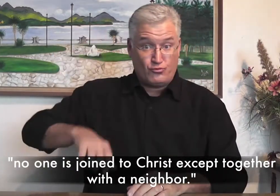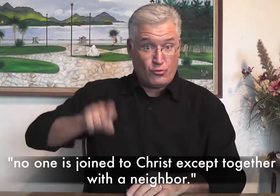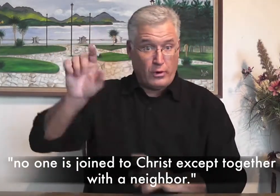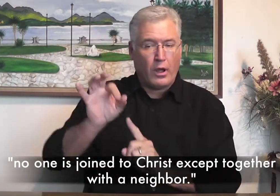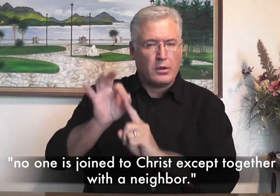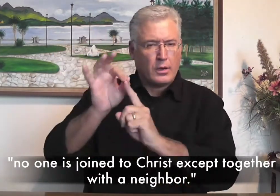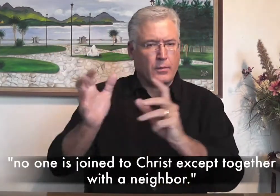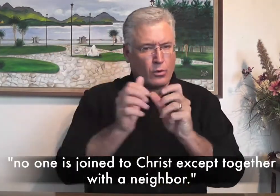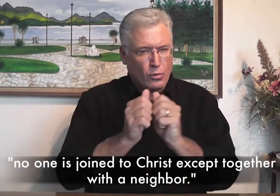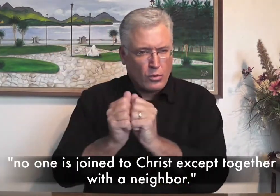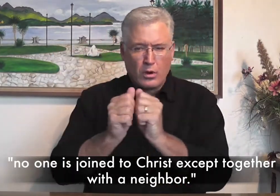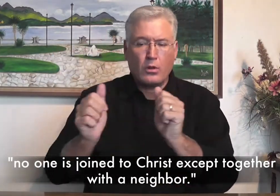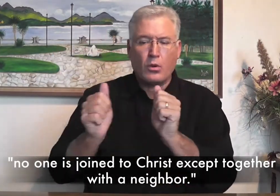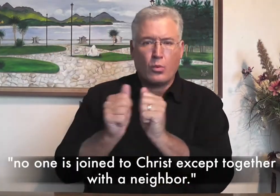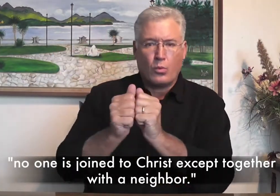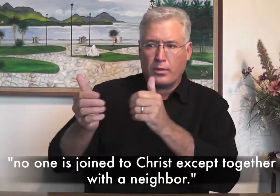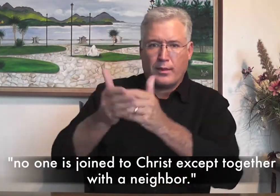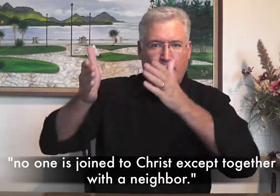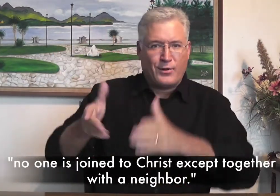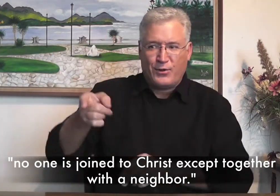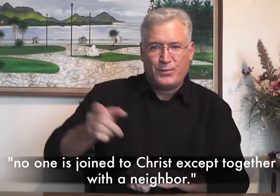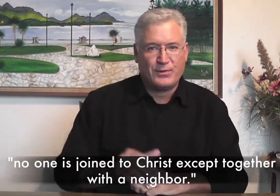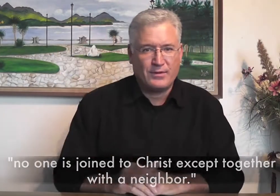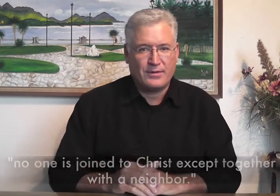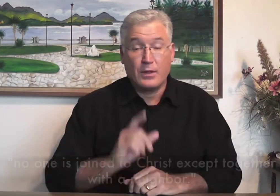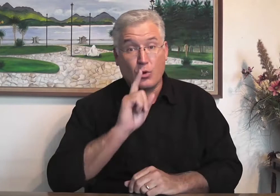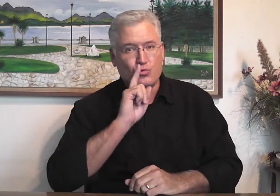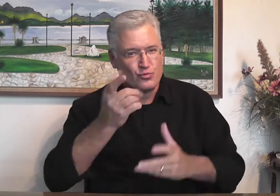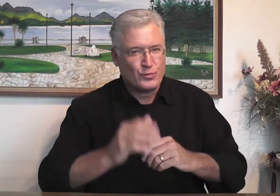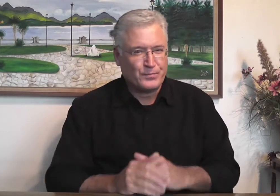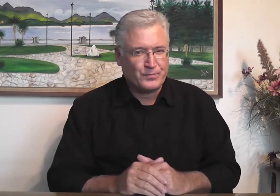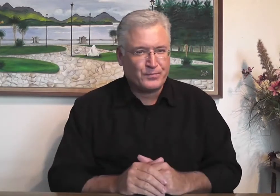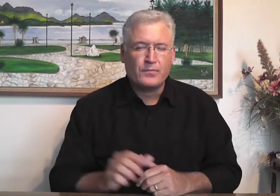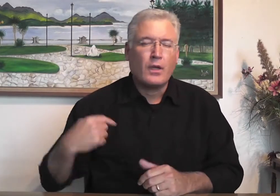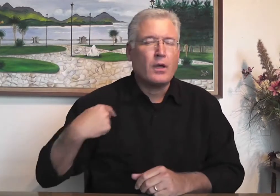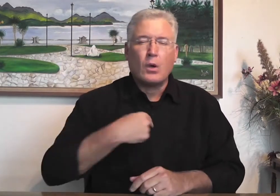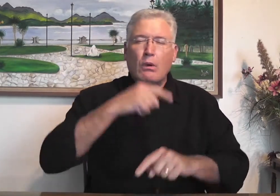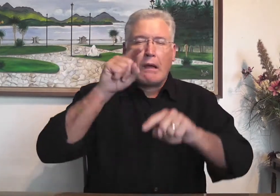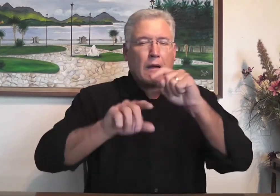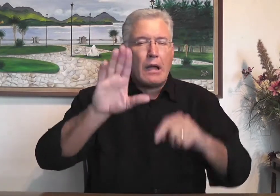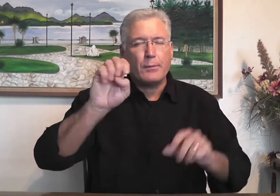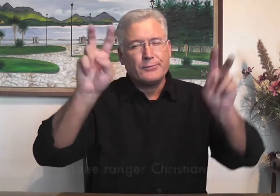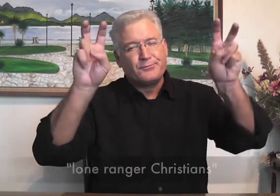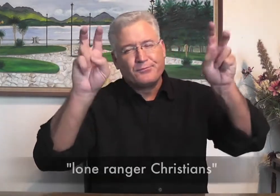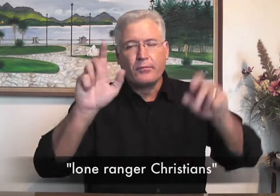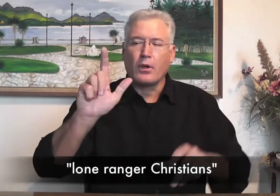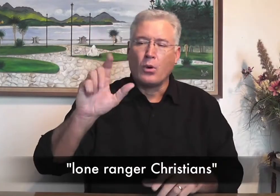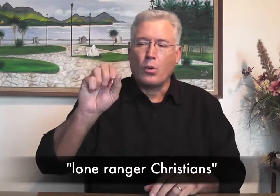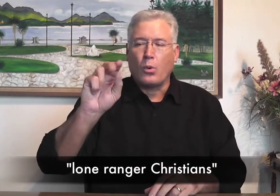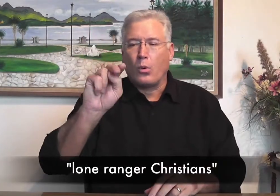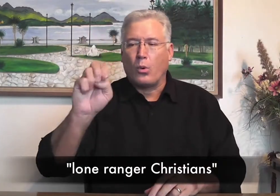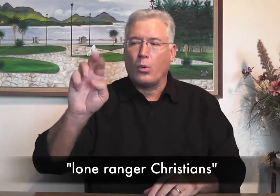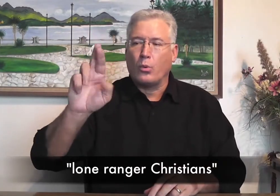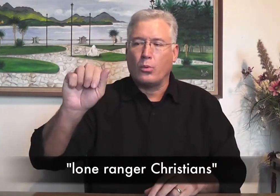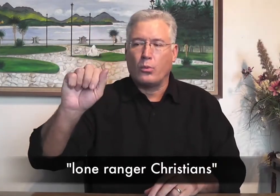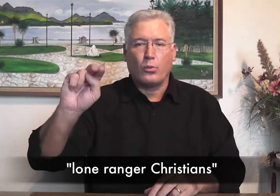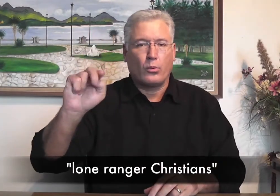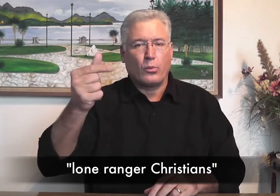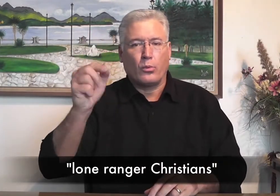one is joined to Christ except together with a neighbor. It's true. We can't be Lone